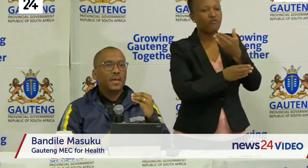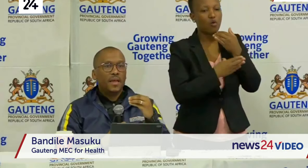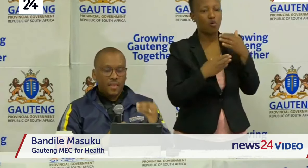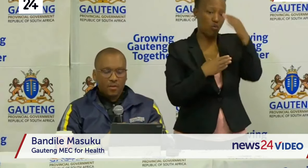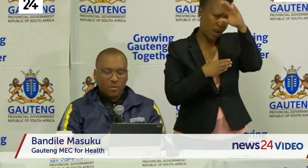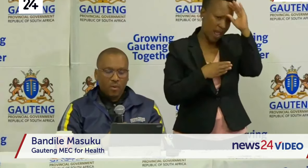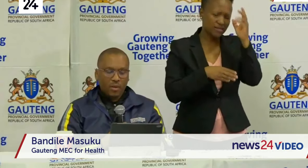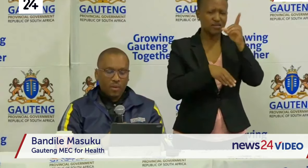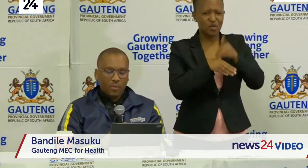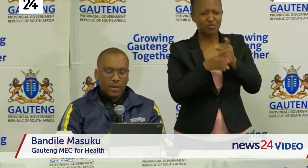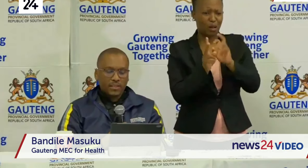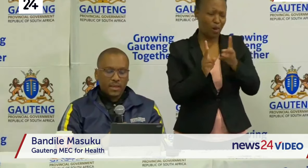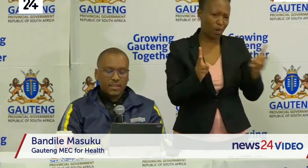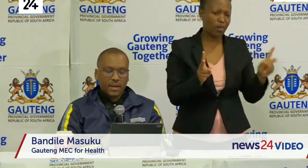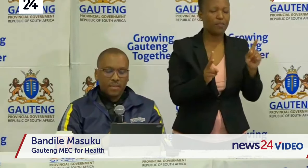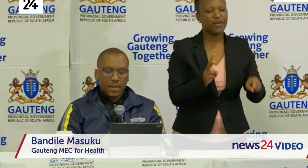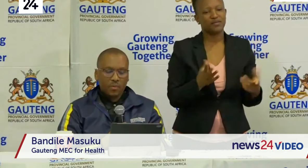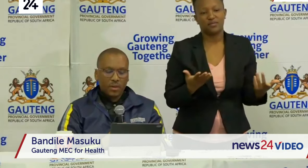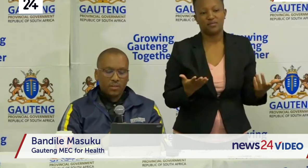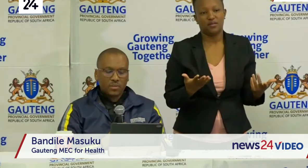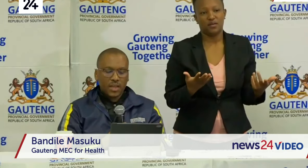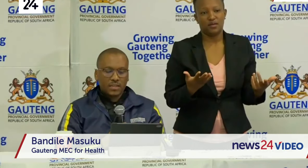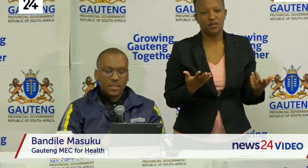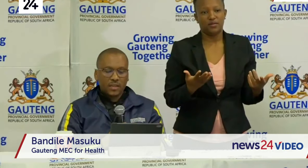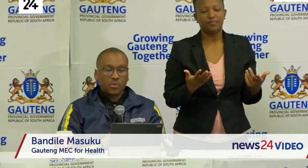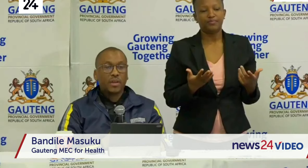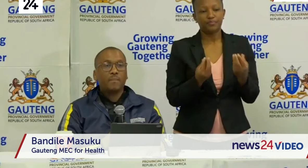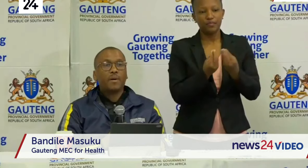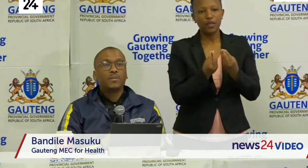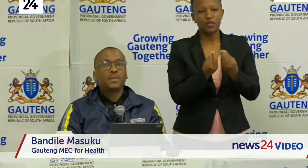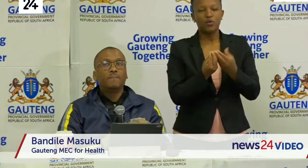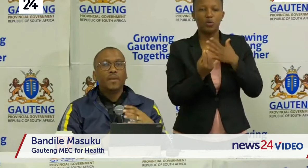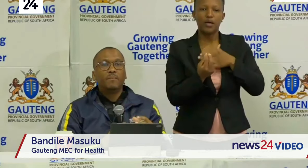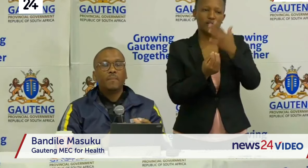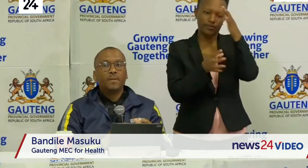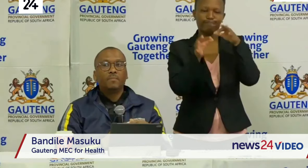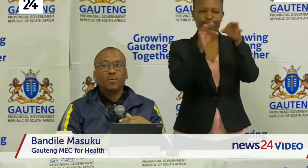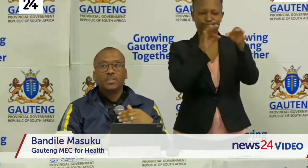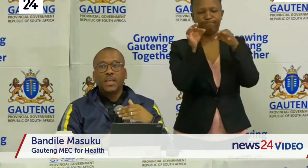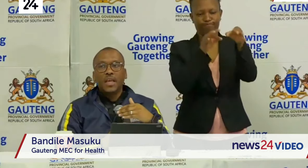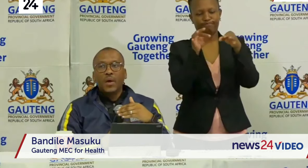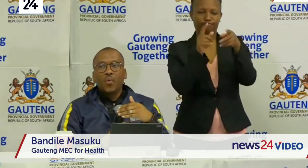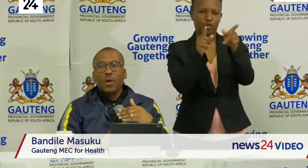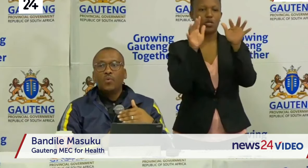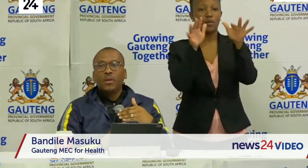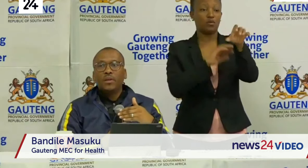then it's something that we need to start talking about in public because